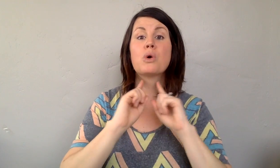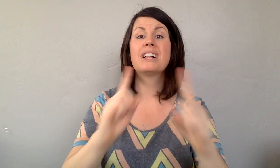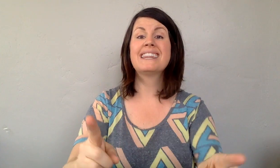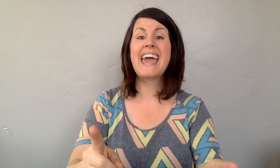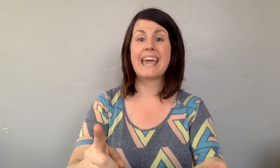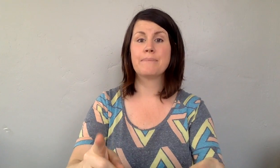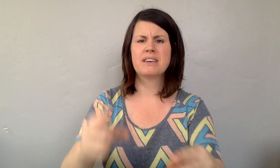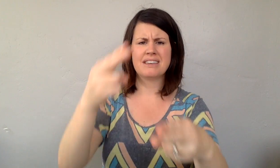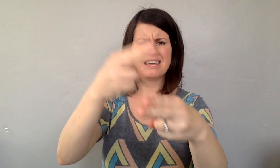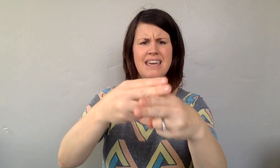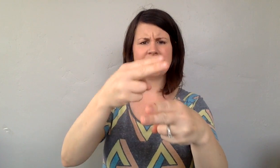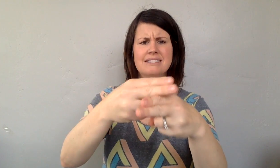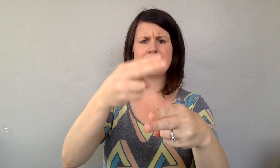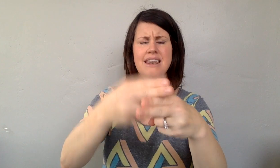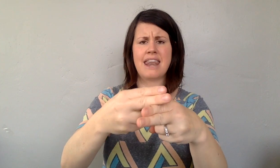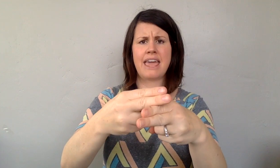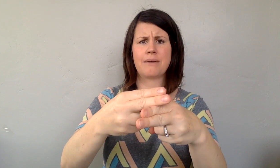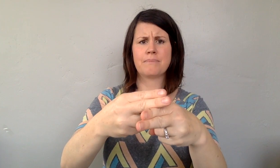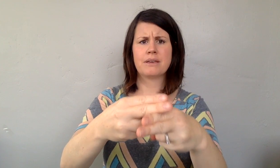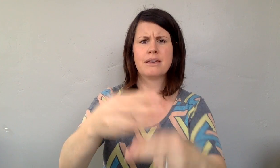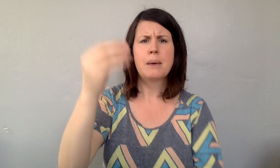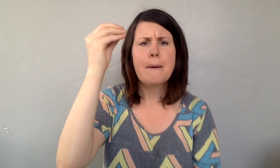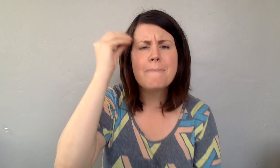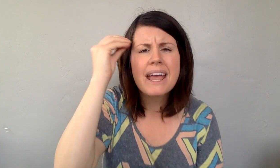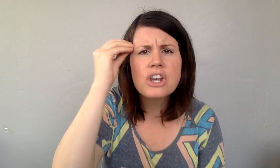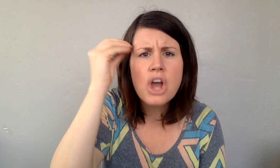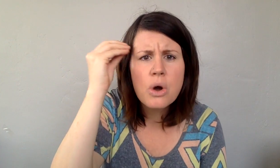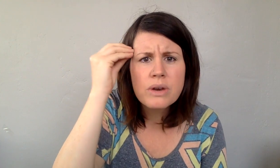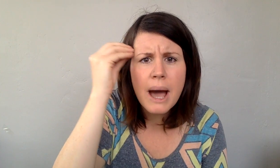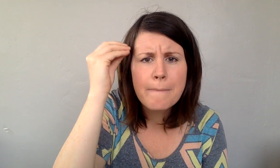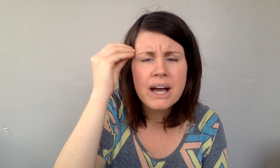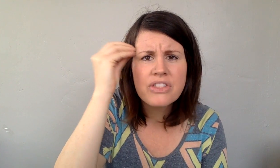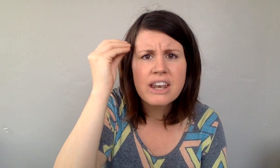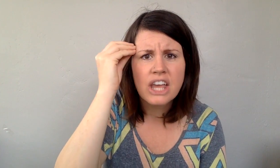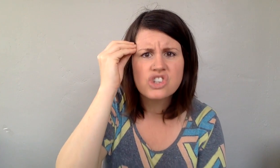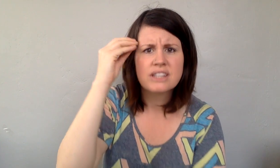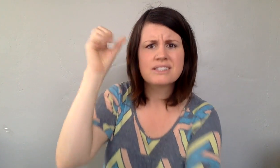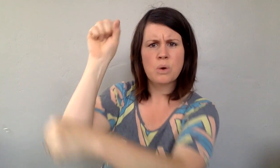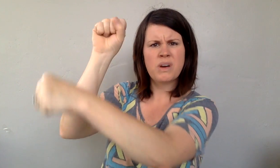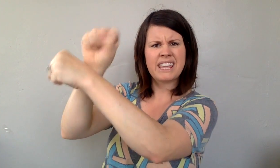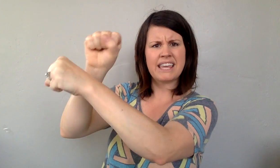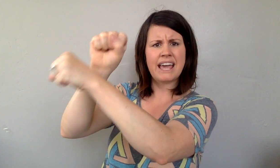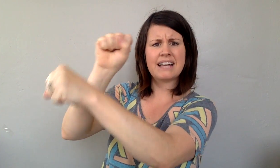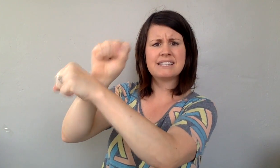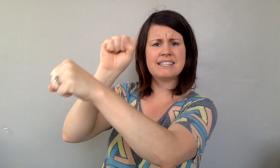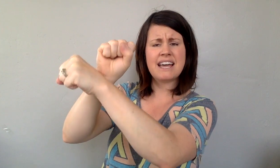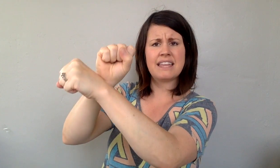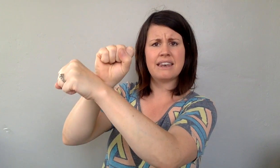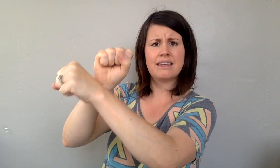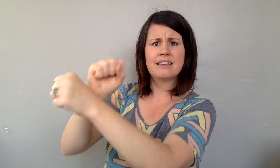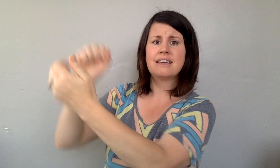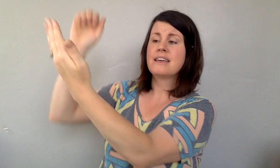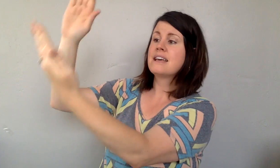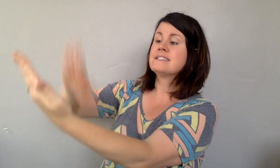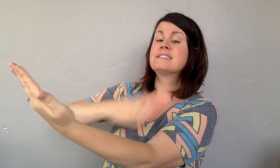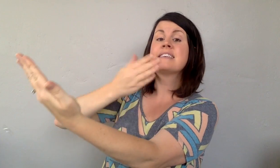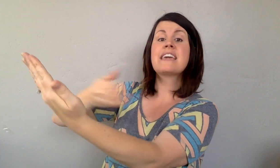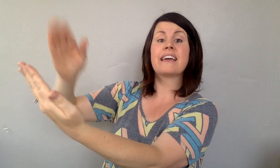Proclaim his name. Make known among the nations what he has done. Sing